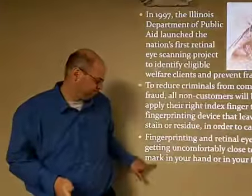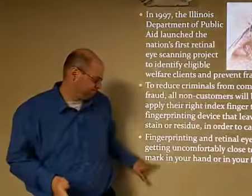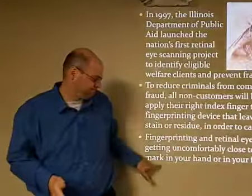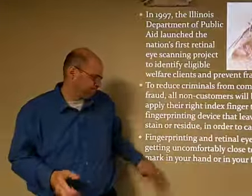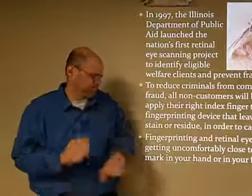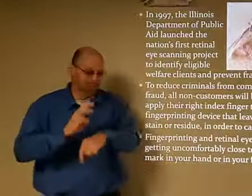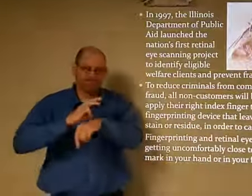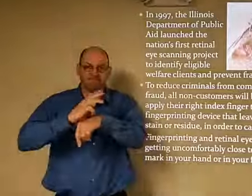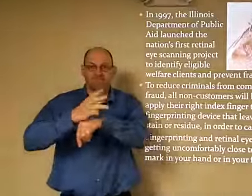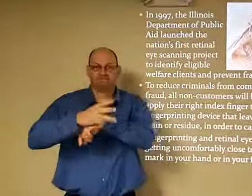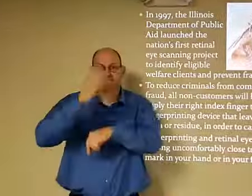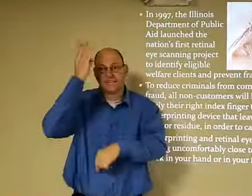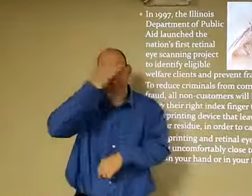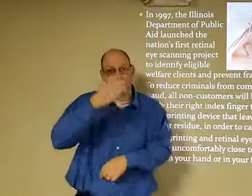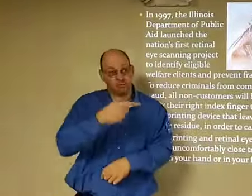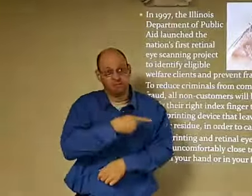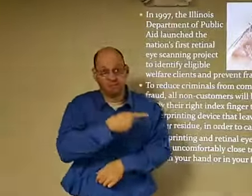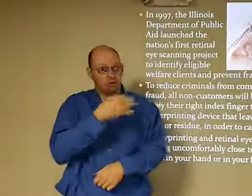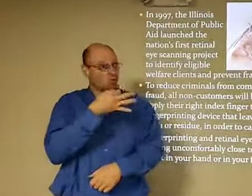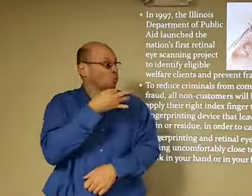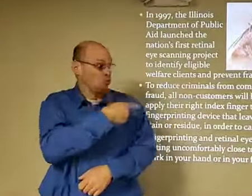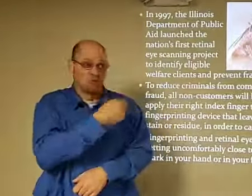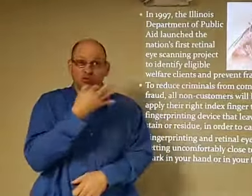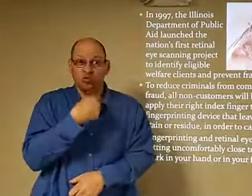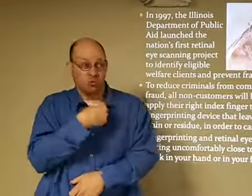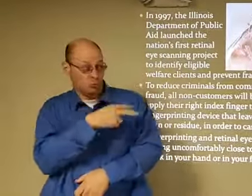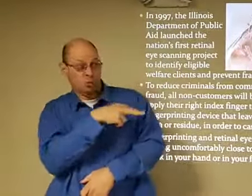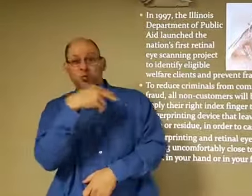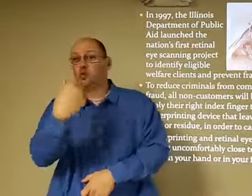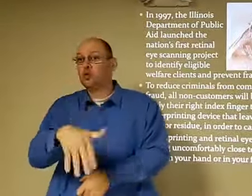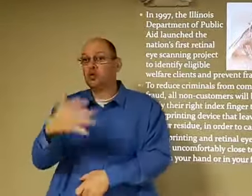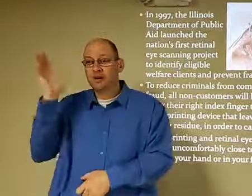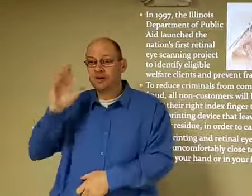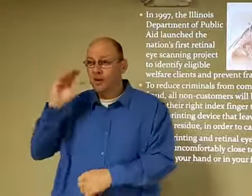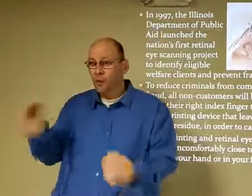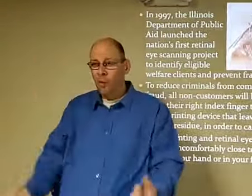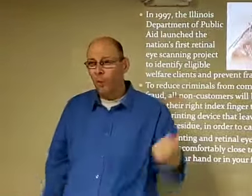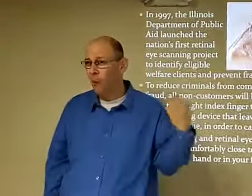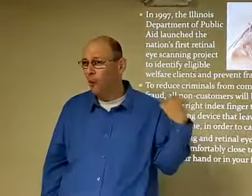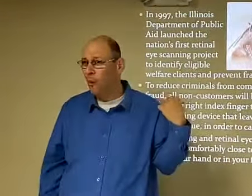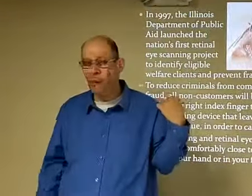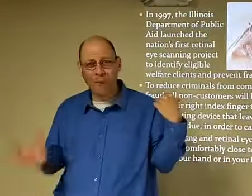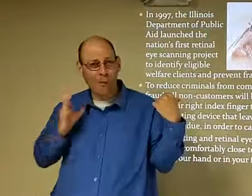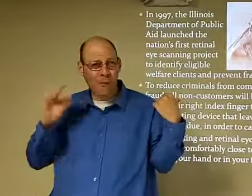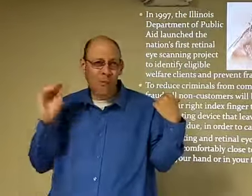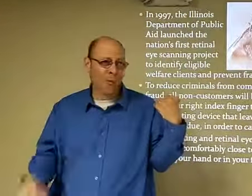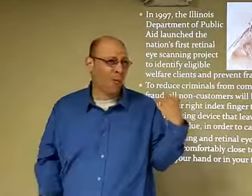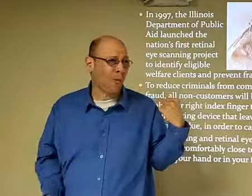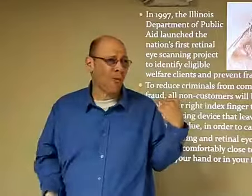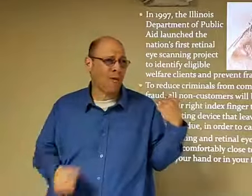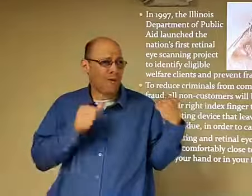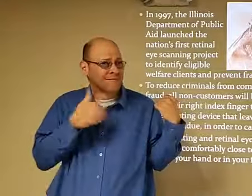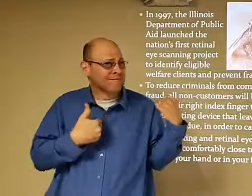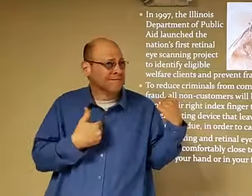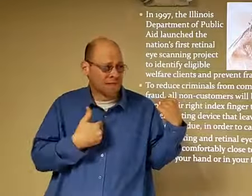to taking the mark in your hand or your forehead. It's the same concept, it's just